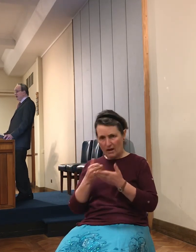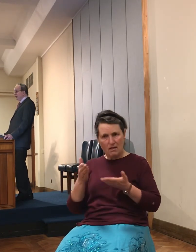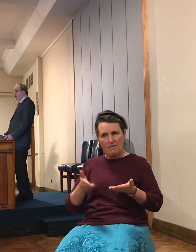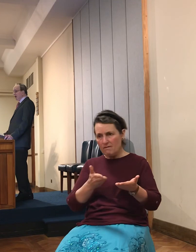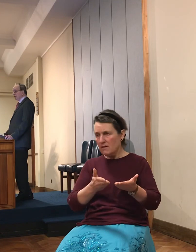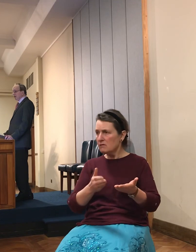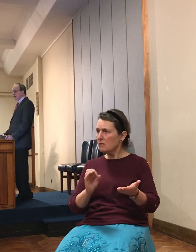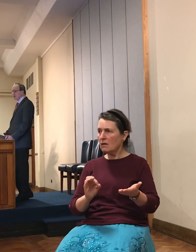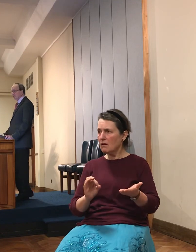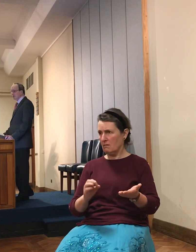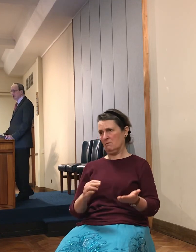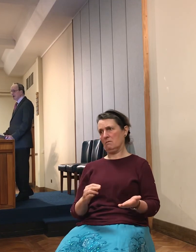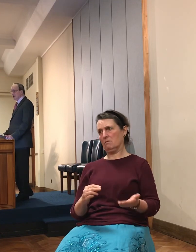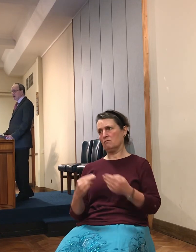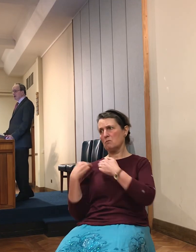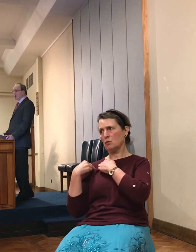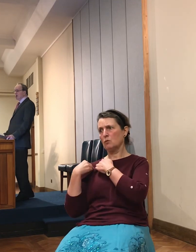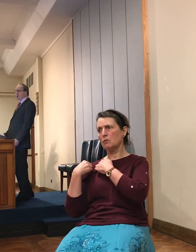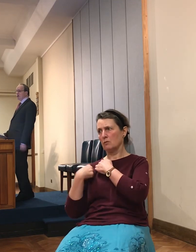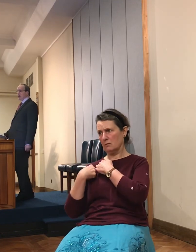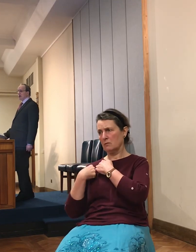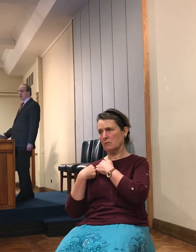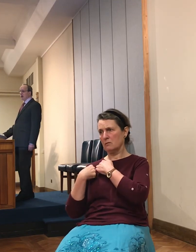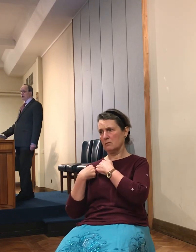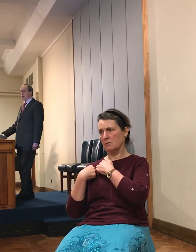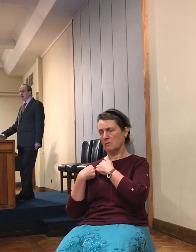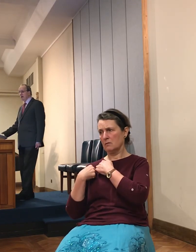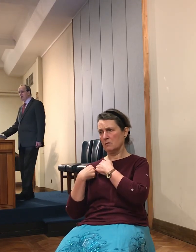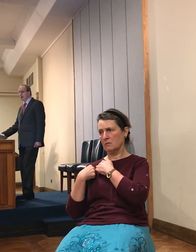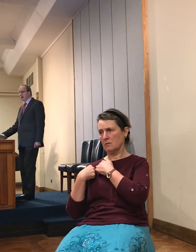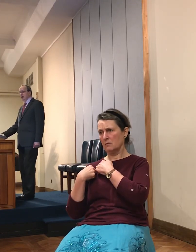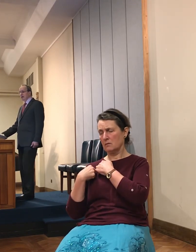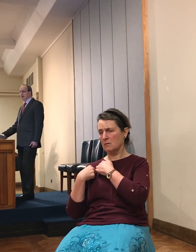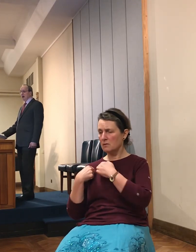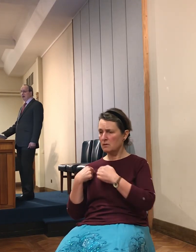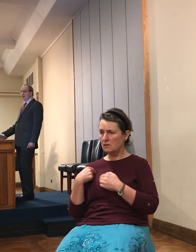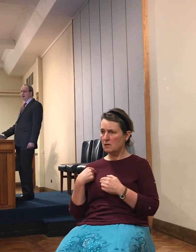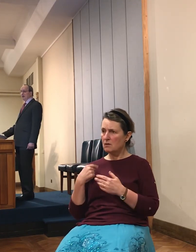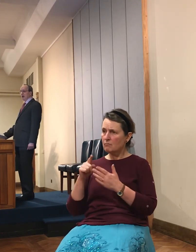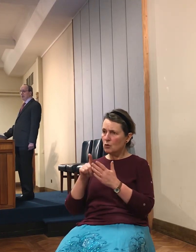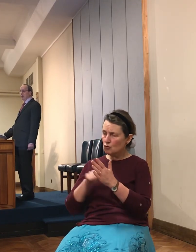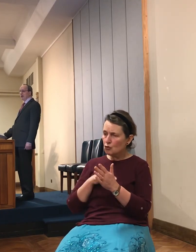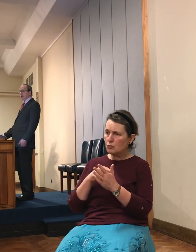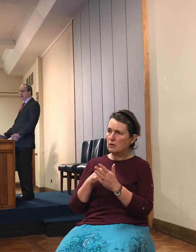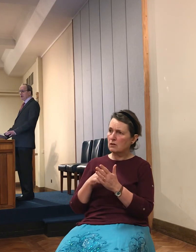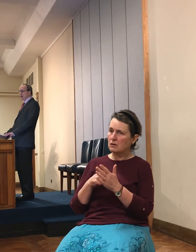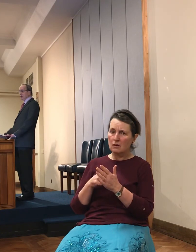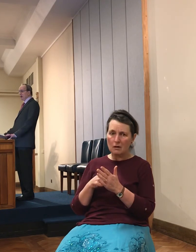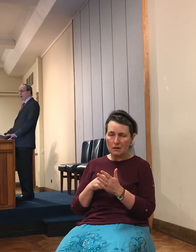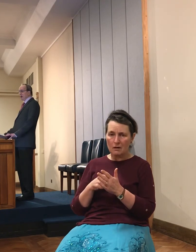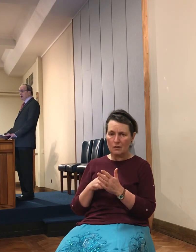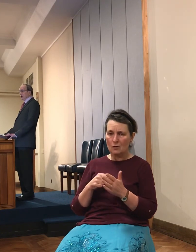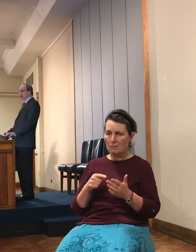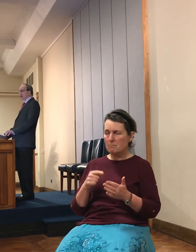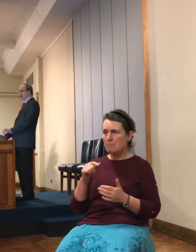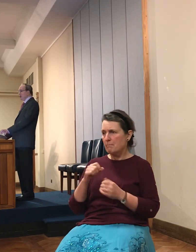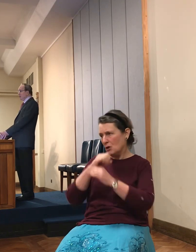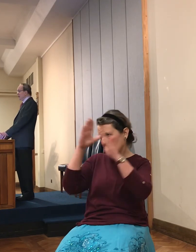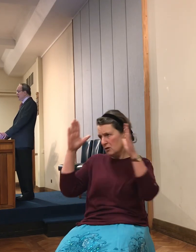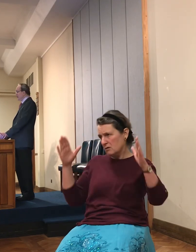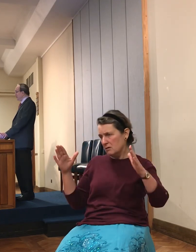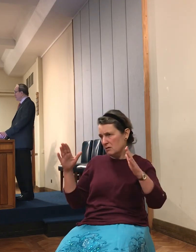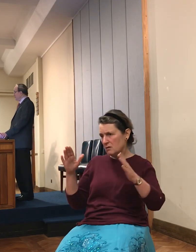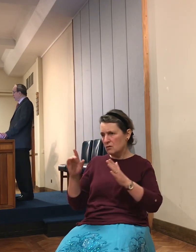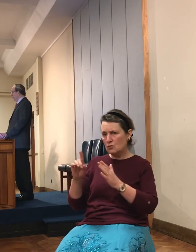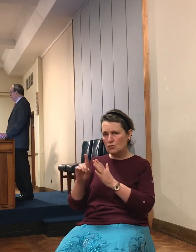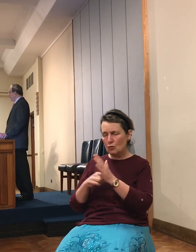He's a mighty general. Oh, General Joshua, it's time for celebrations. Your scheme